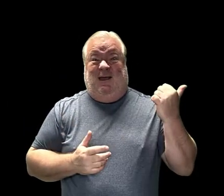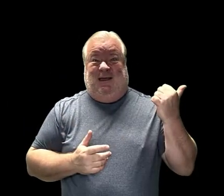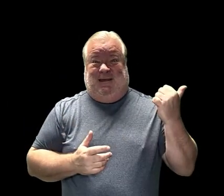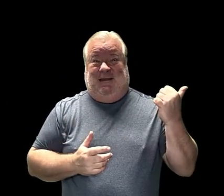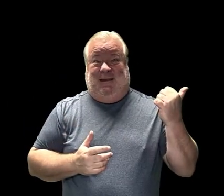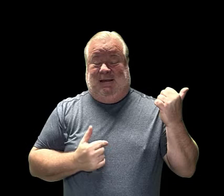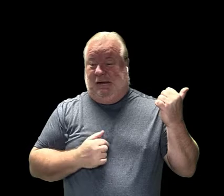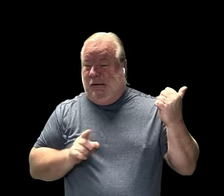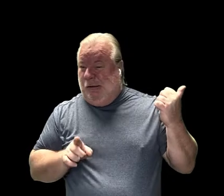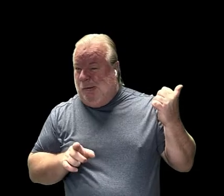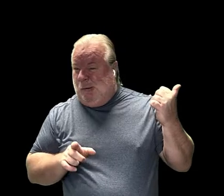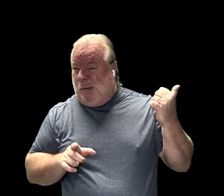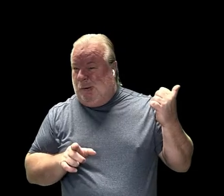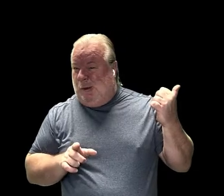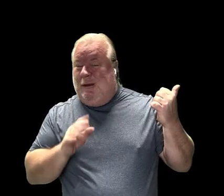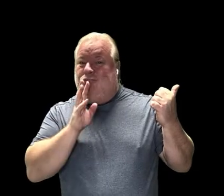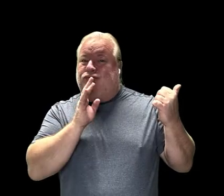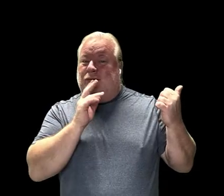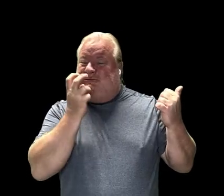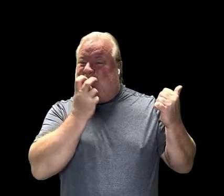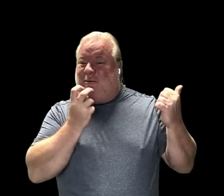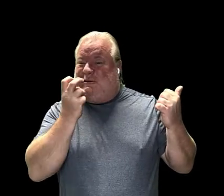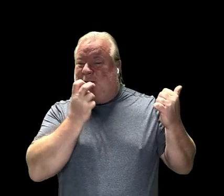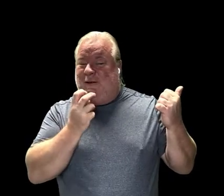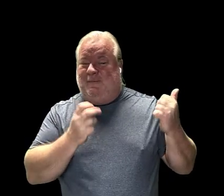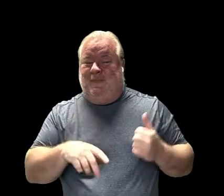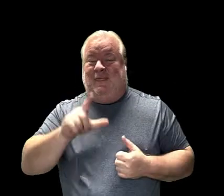oh, I have to hear it again. I hope you can hear it.